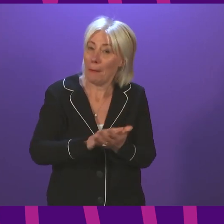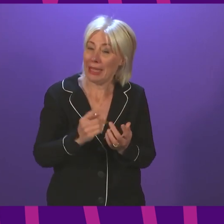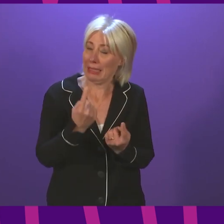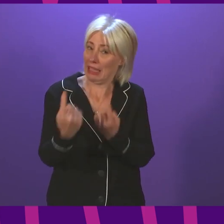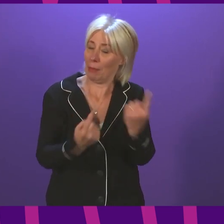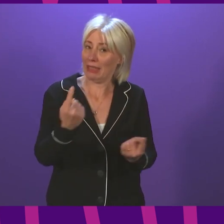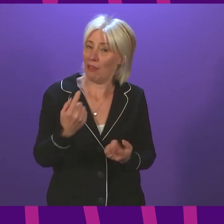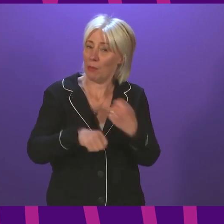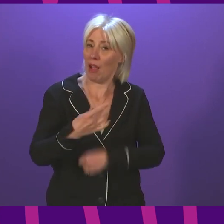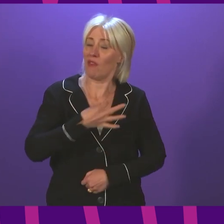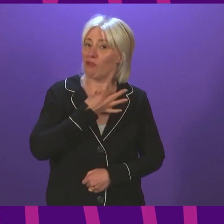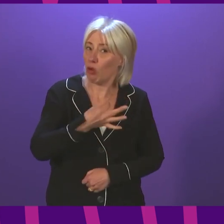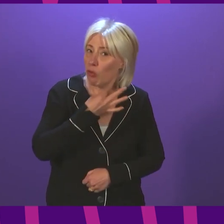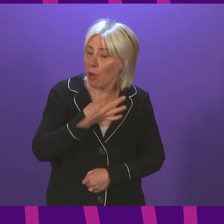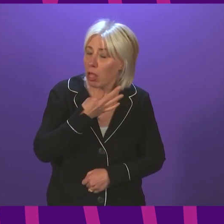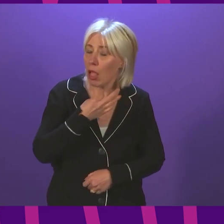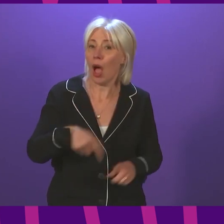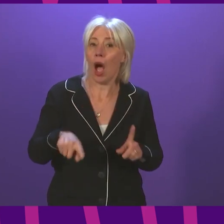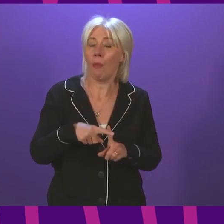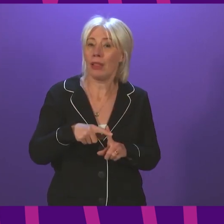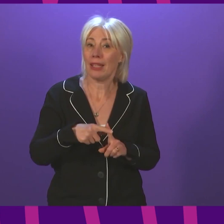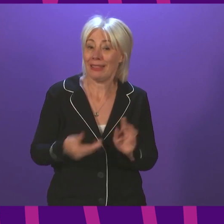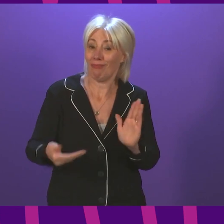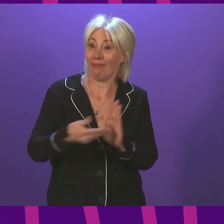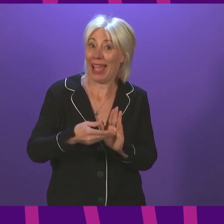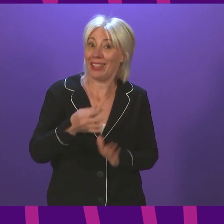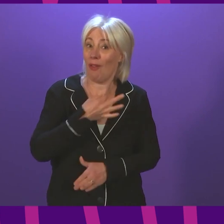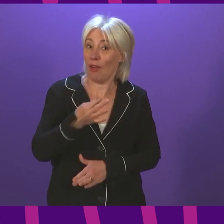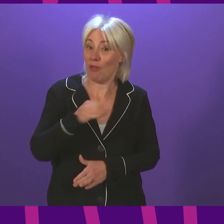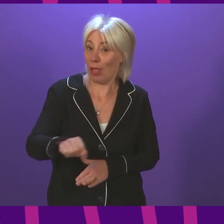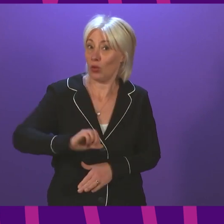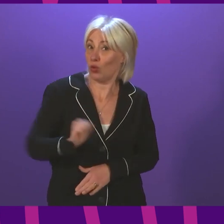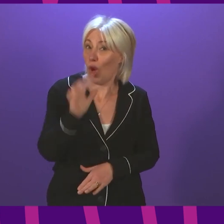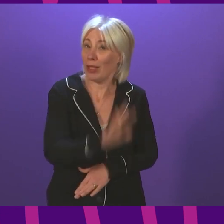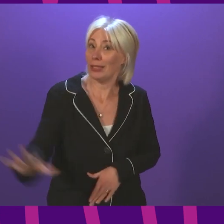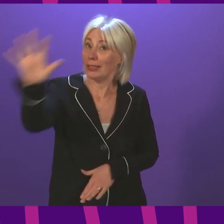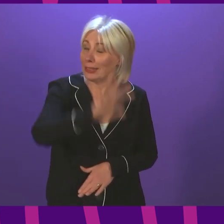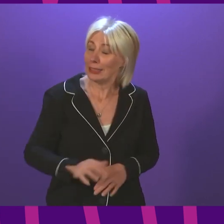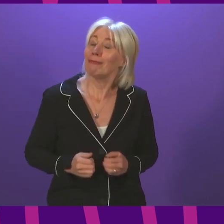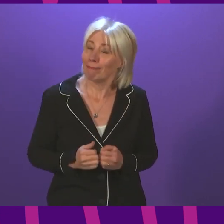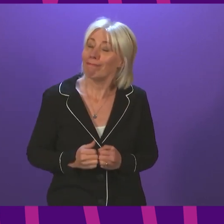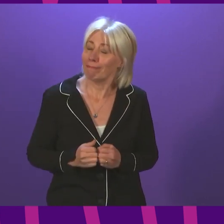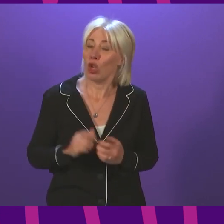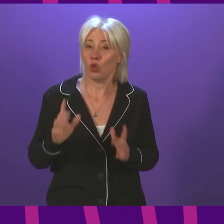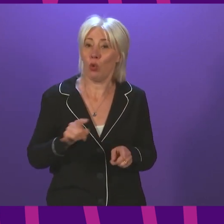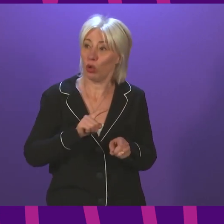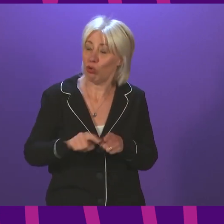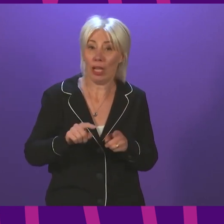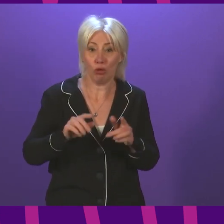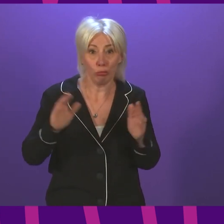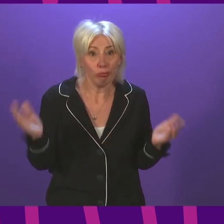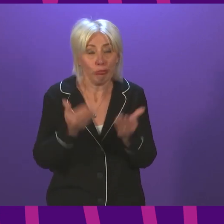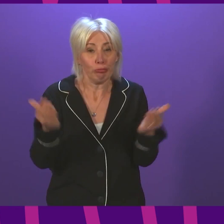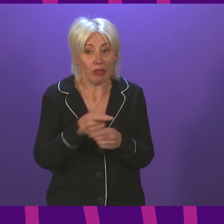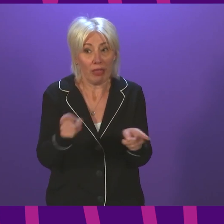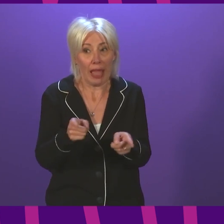with a vulnerability and adding to the overall vulnerability of the country. So, we will continue to make sure that we take those steps to get vaccination rates